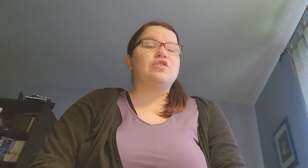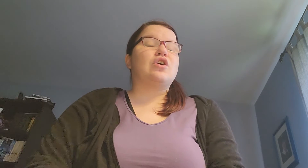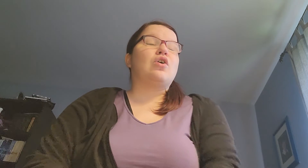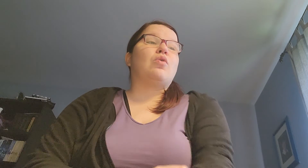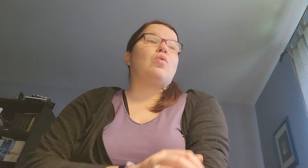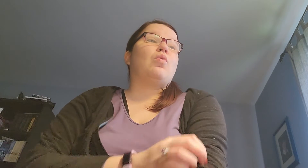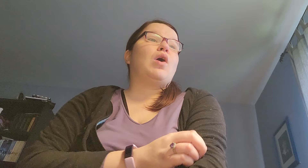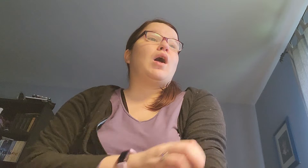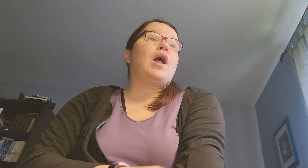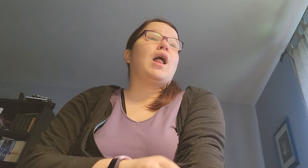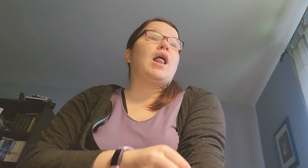So...